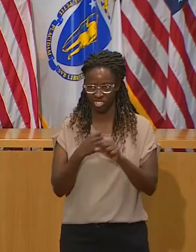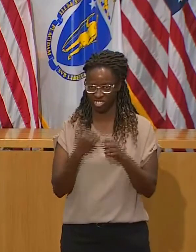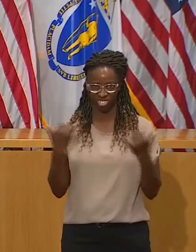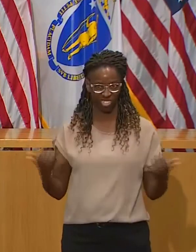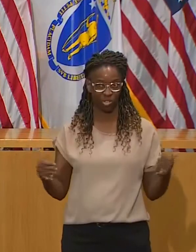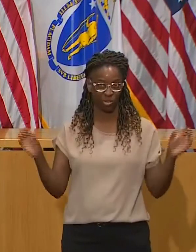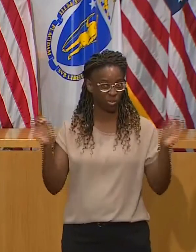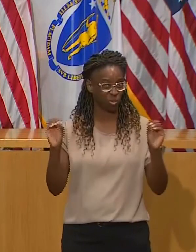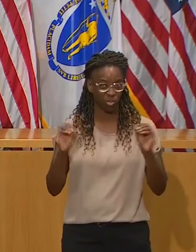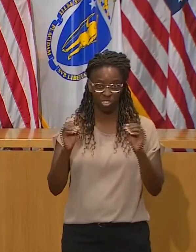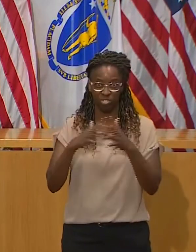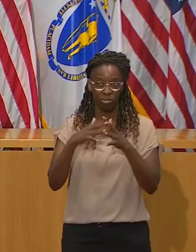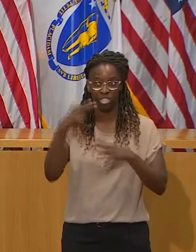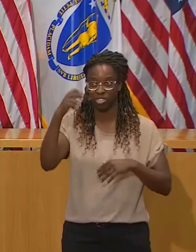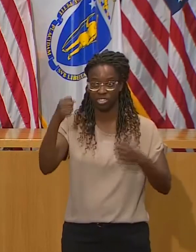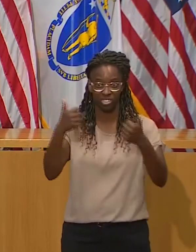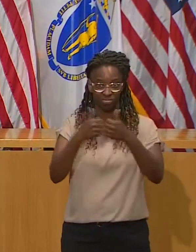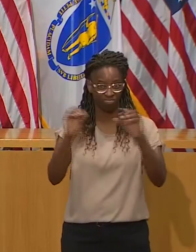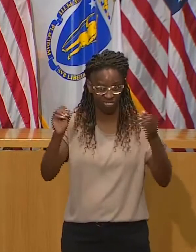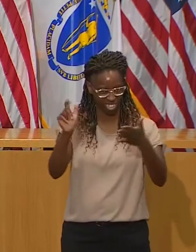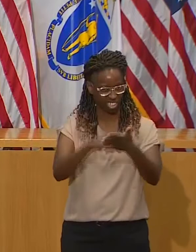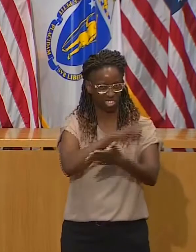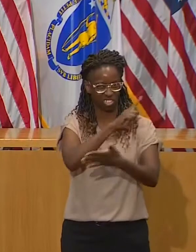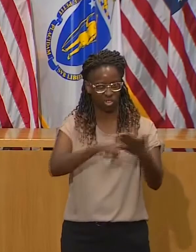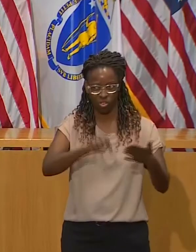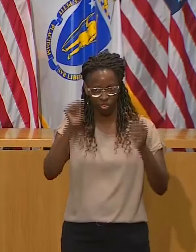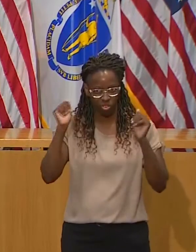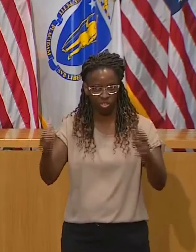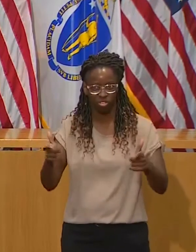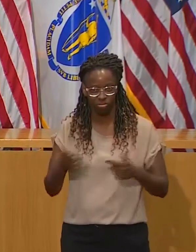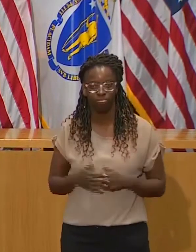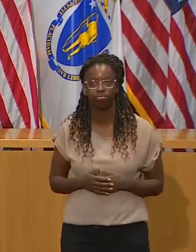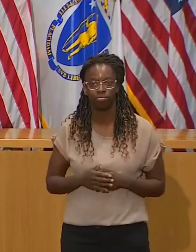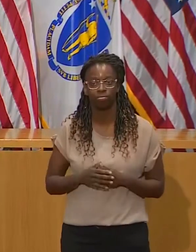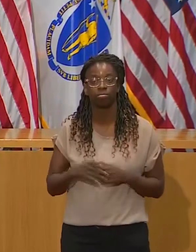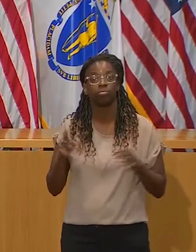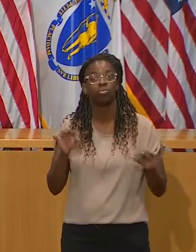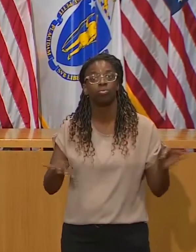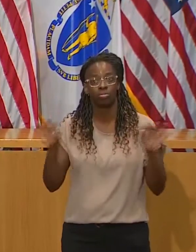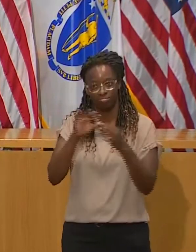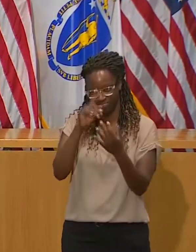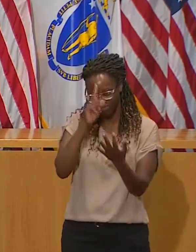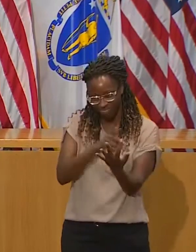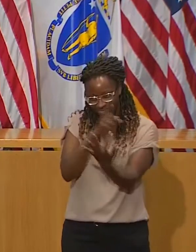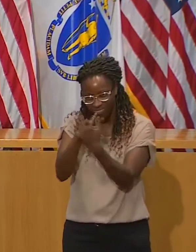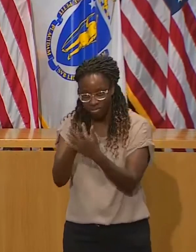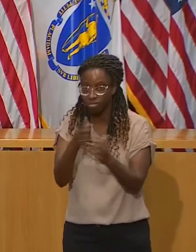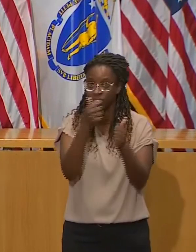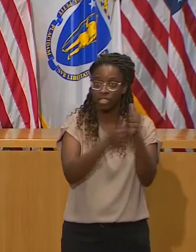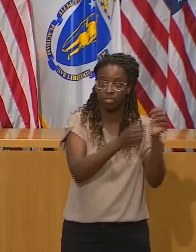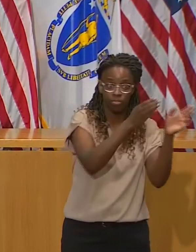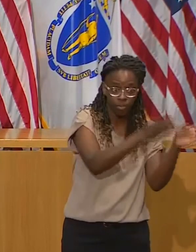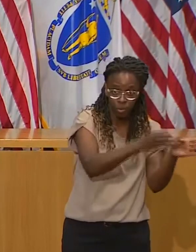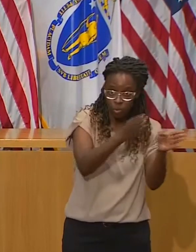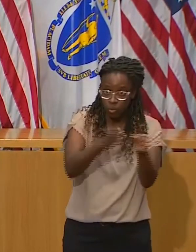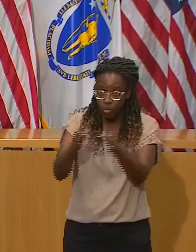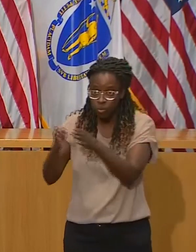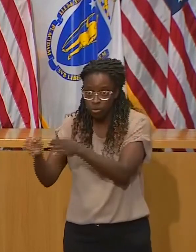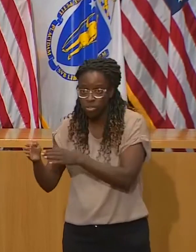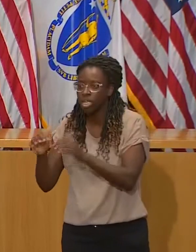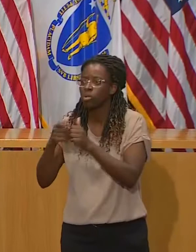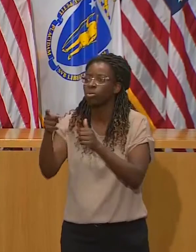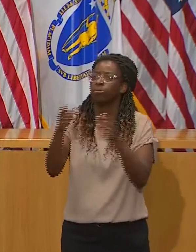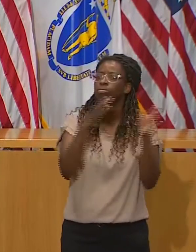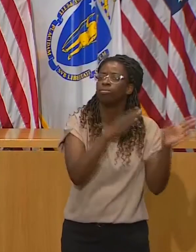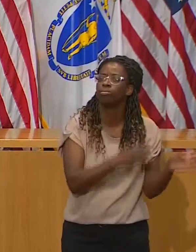tell you how important the individual decisions that we all make are going to be with respect to how this